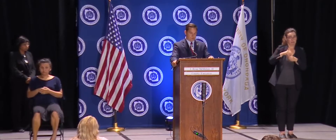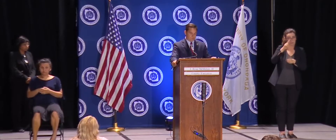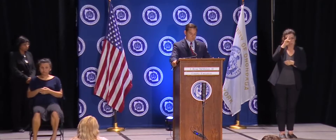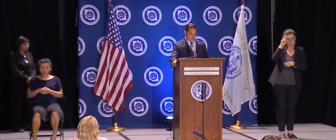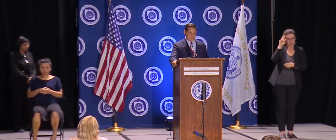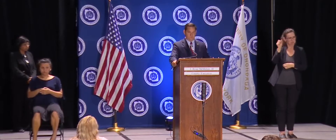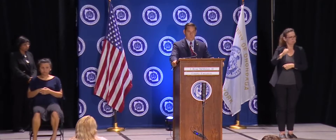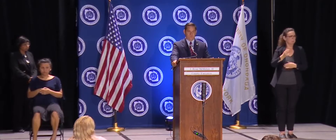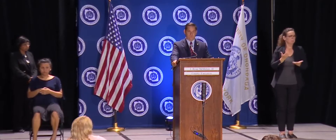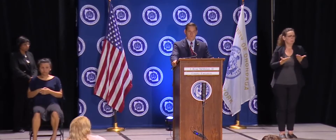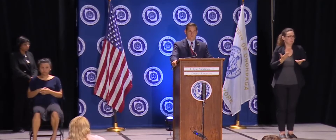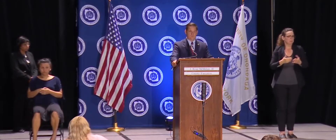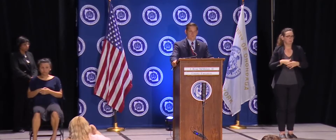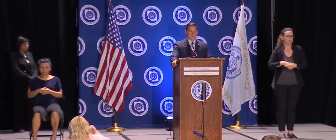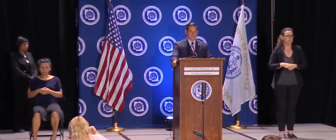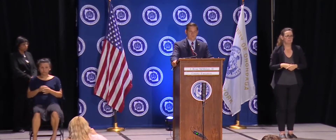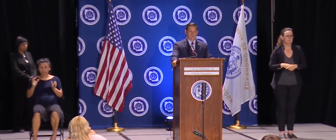No.